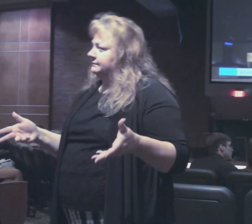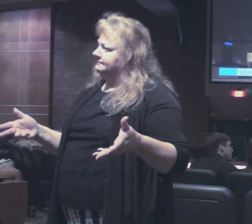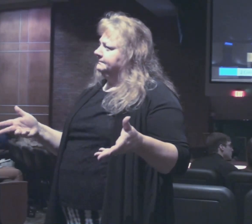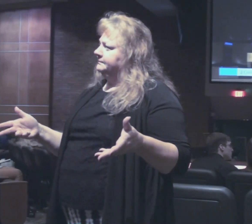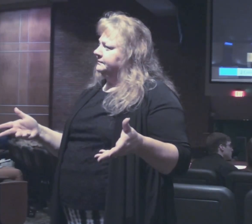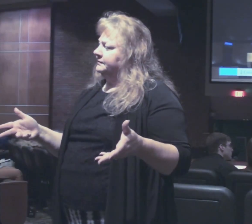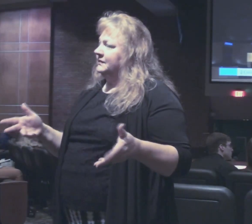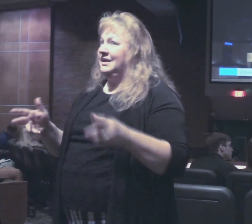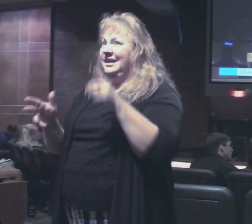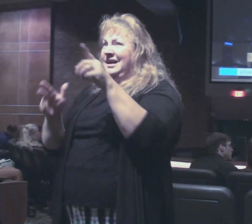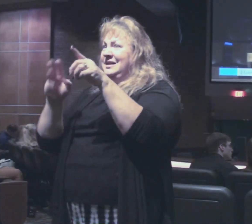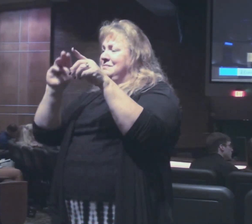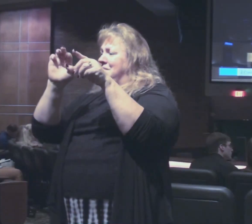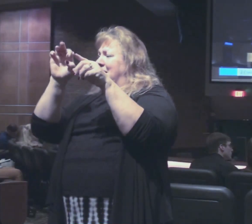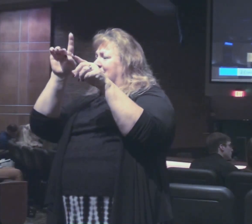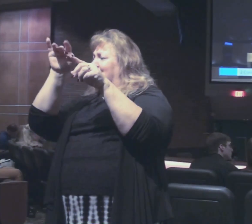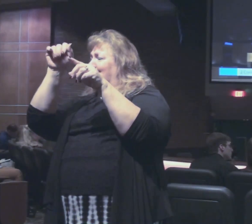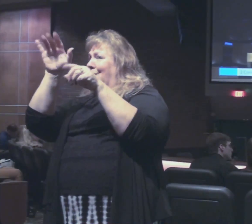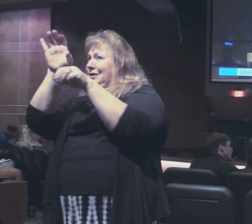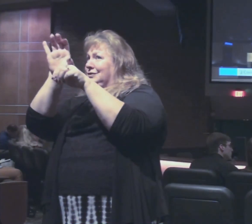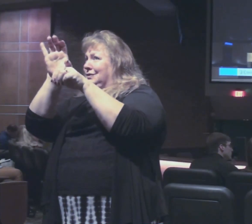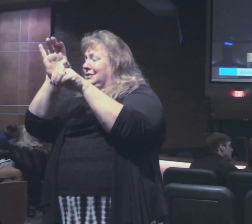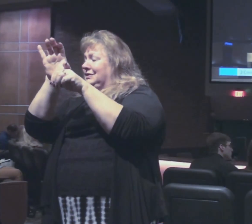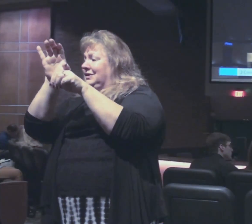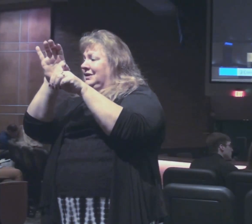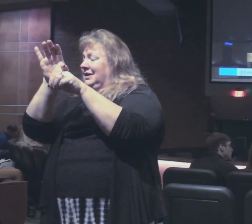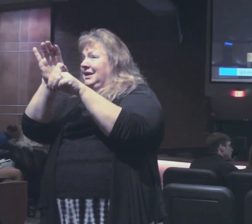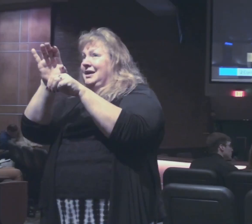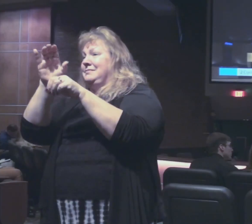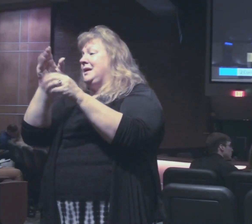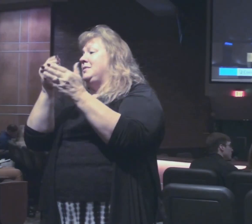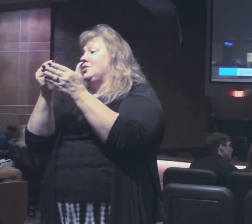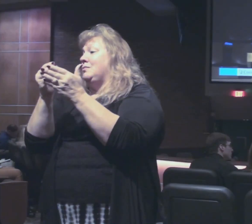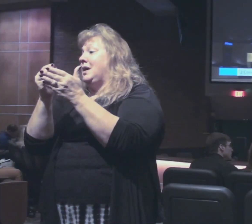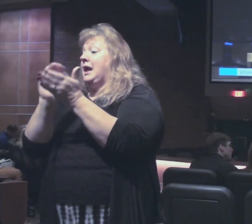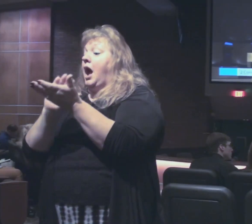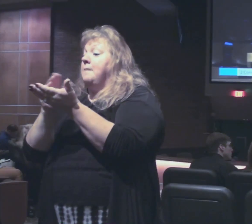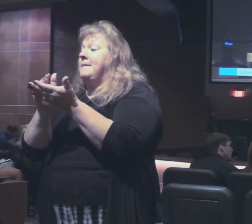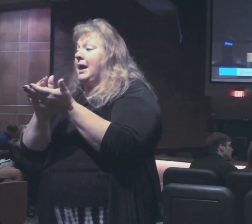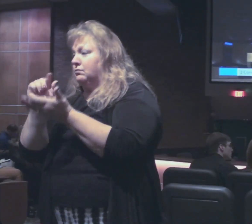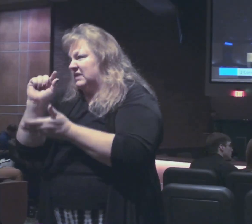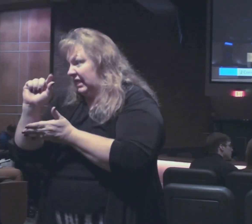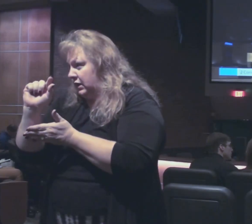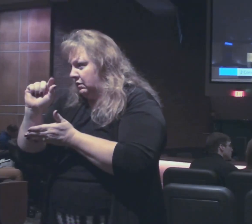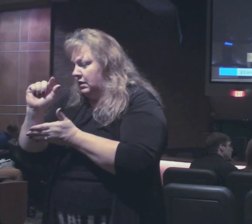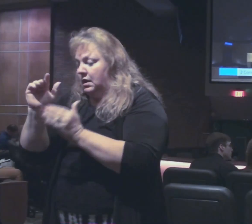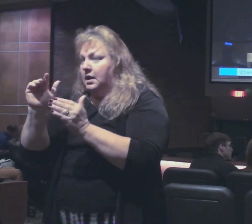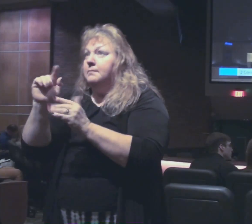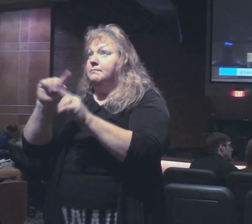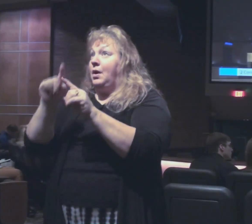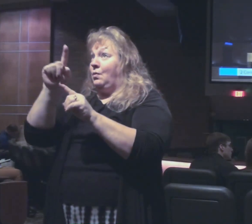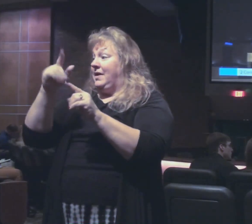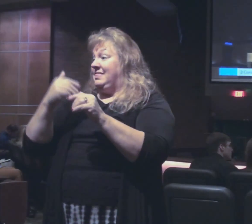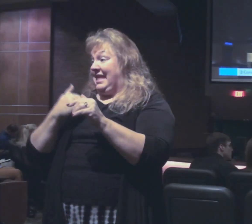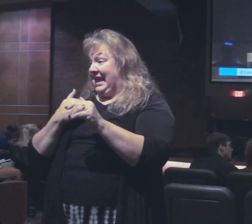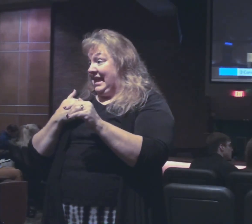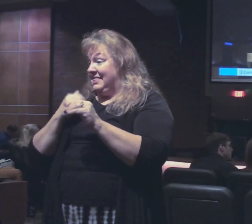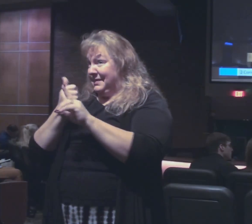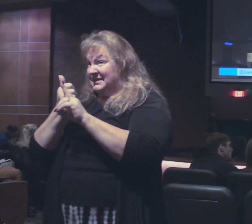the Macedonians may not be giving near as much as you but it was liberal compared to what they had